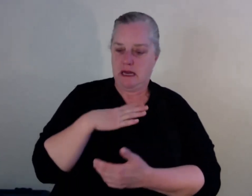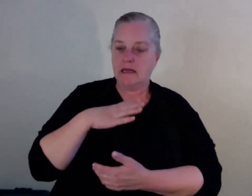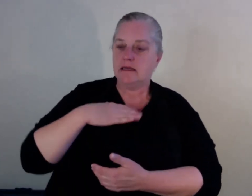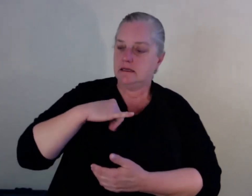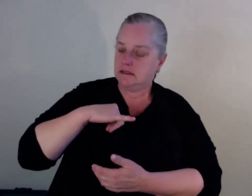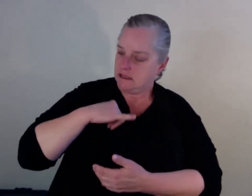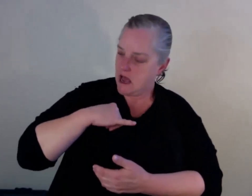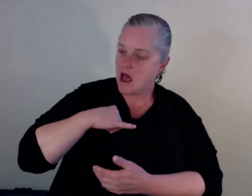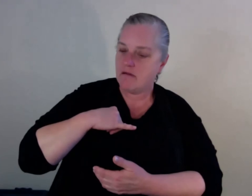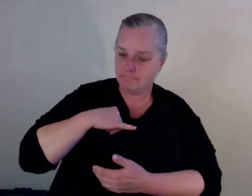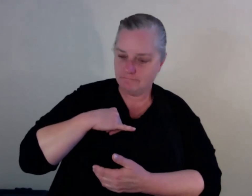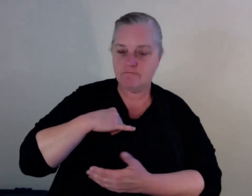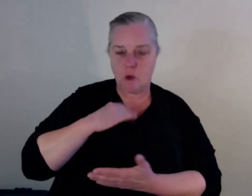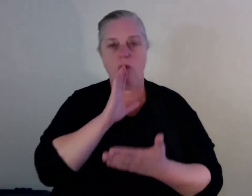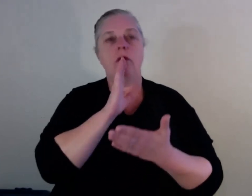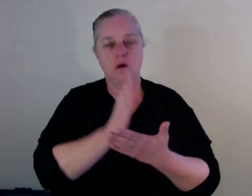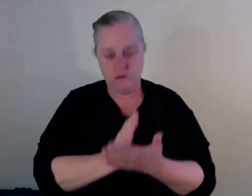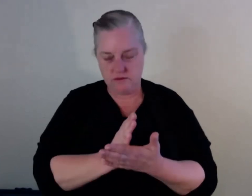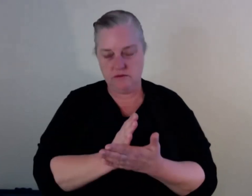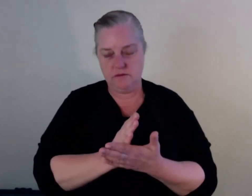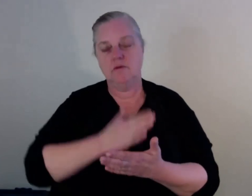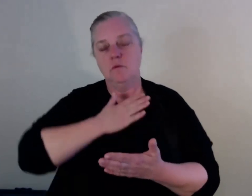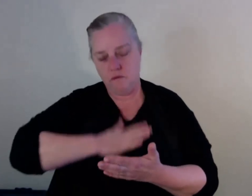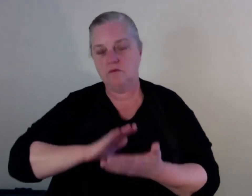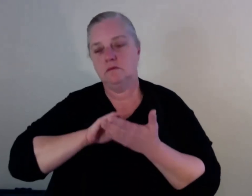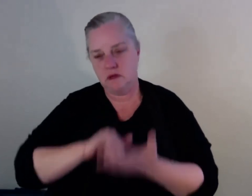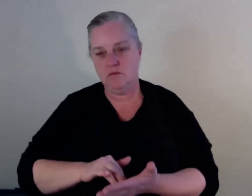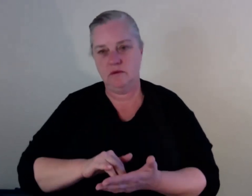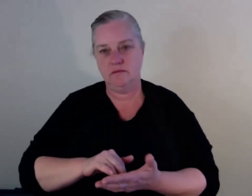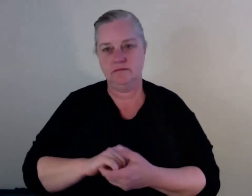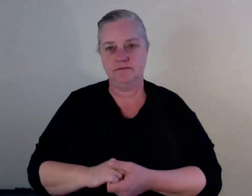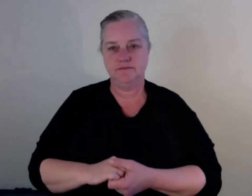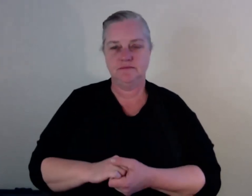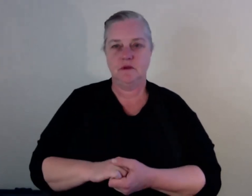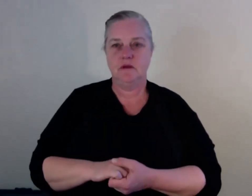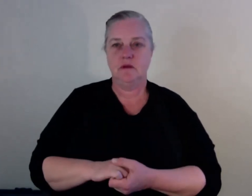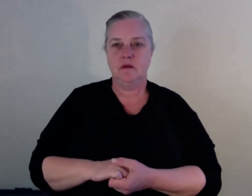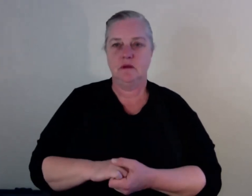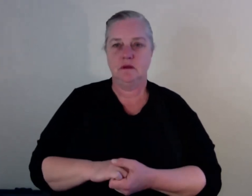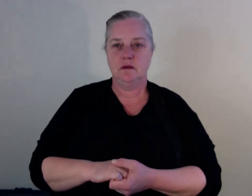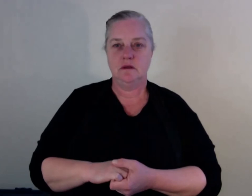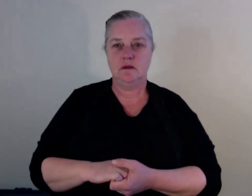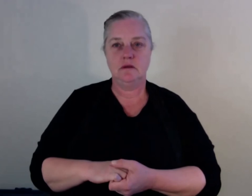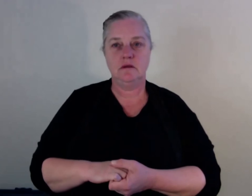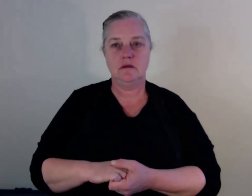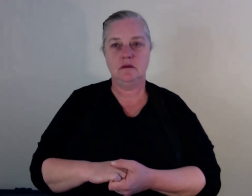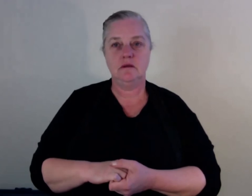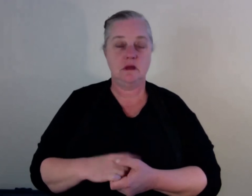want to, want to help, you know, want to help. It's, it's, it's not just blackfellas. It's, it's human race. It's, you know, it doesn't matter